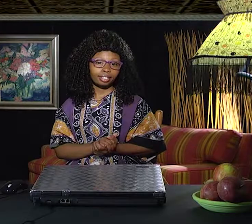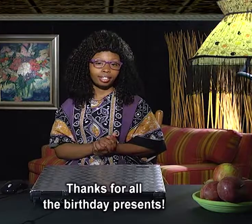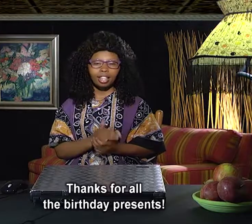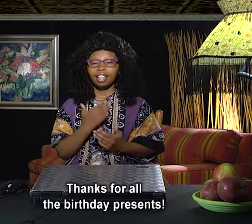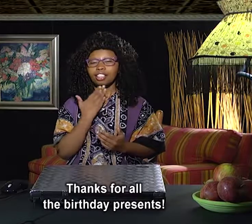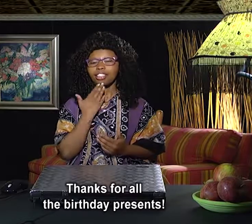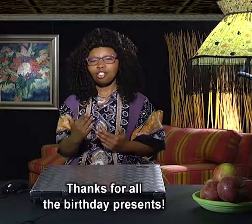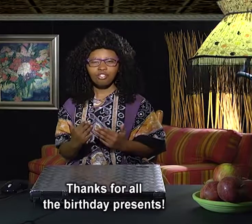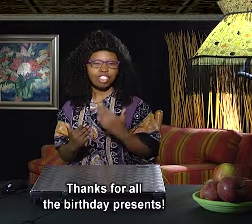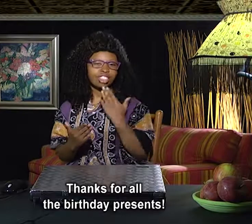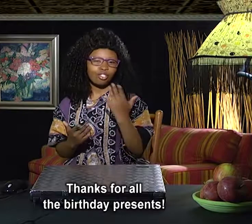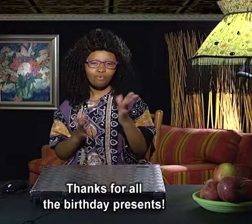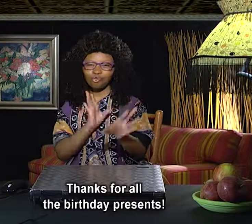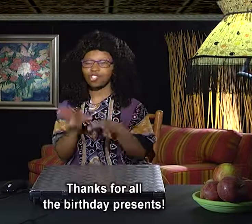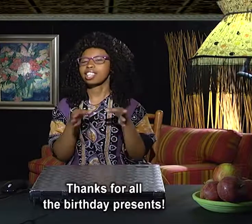Thanks for all the birthday presents.